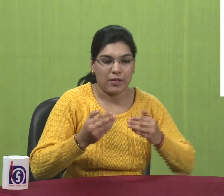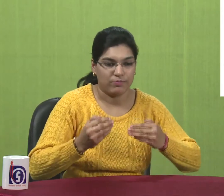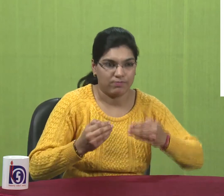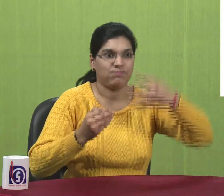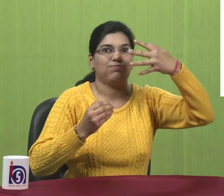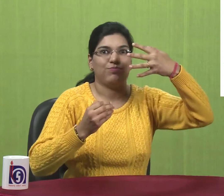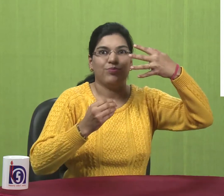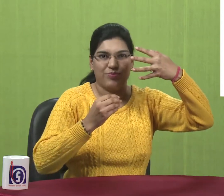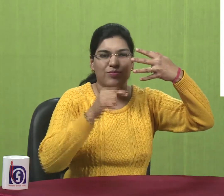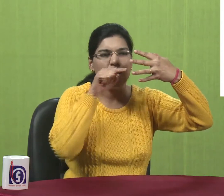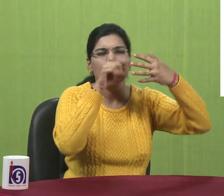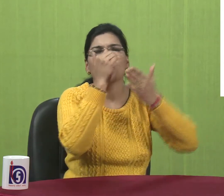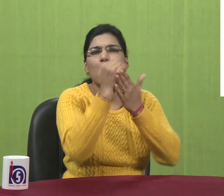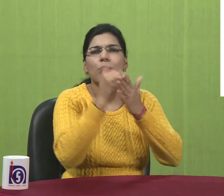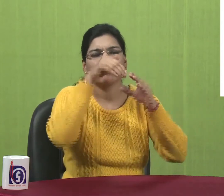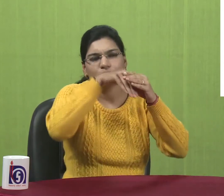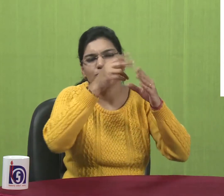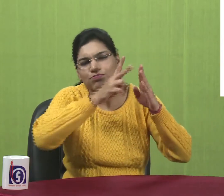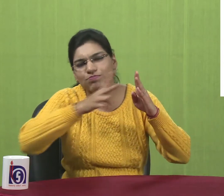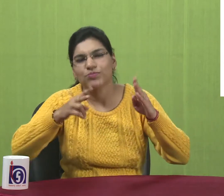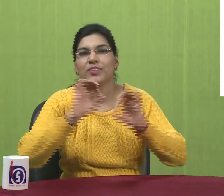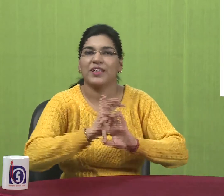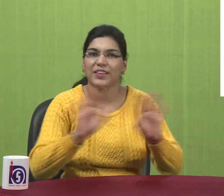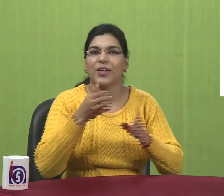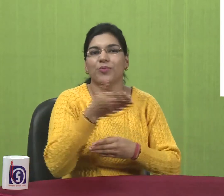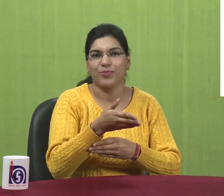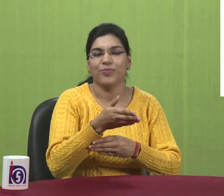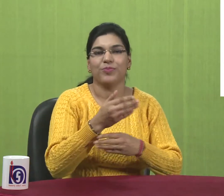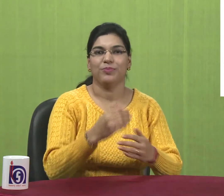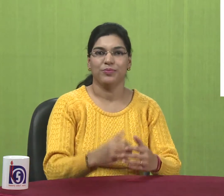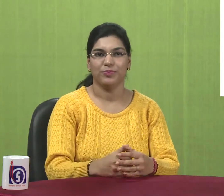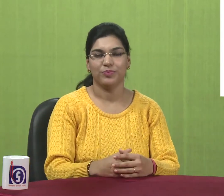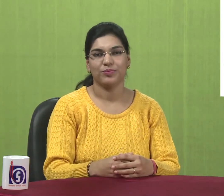In the start menu all the options are shown that are there in your computer.